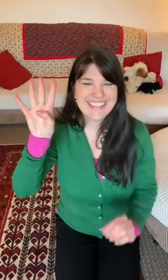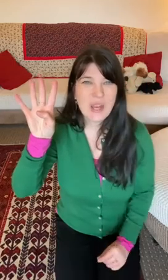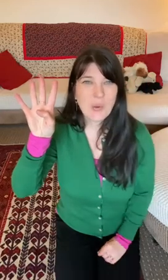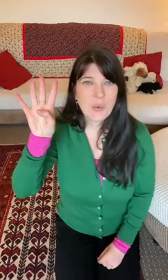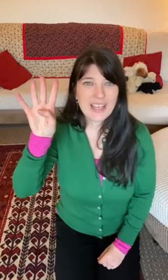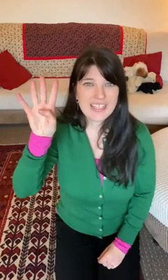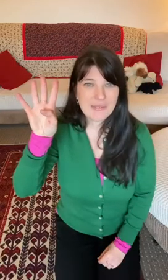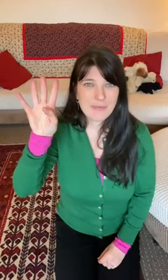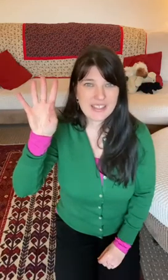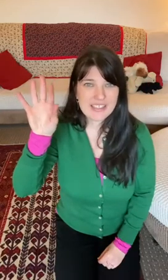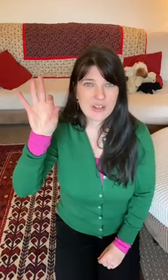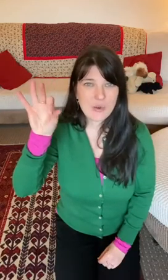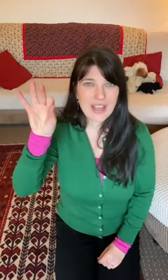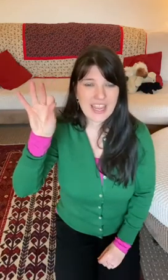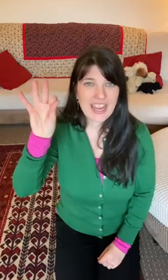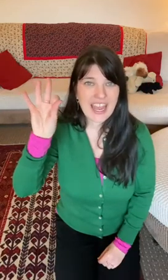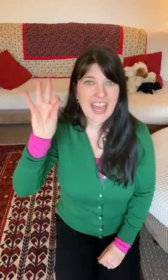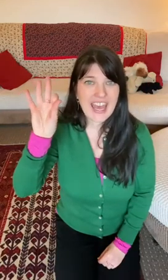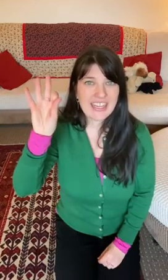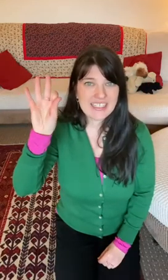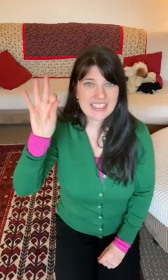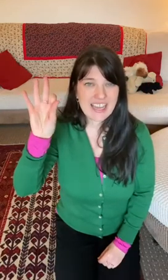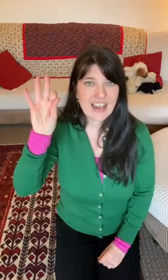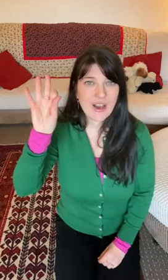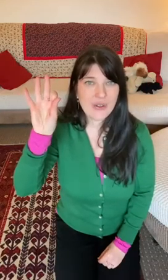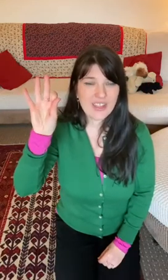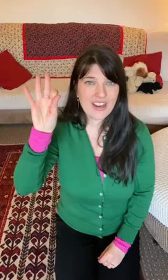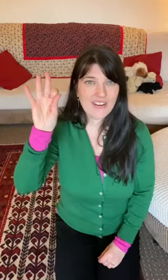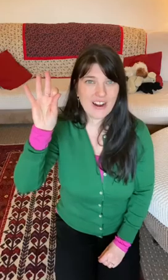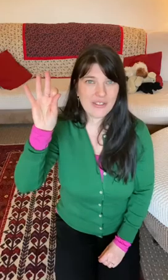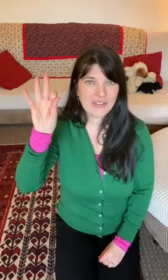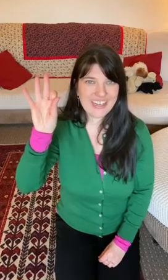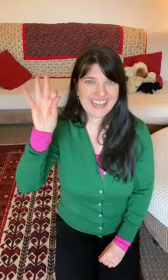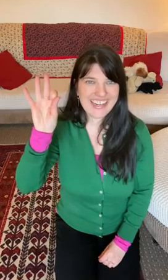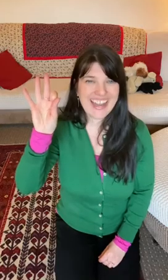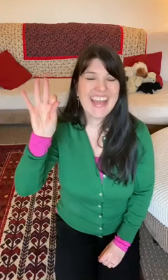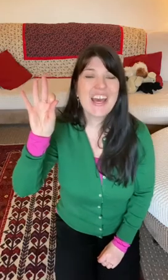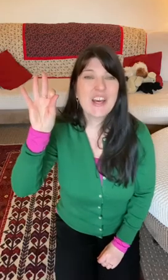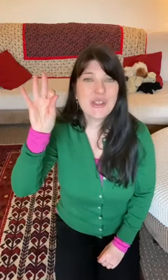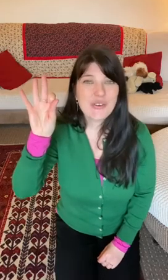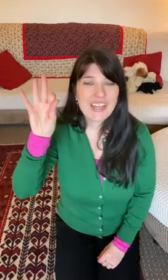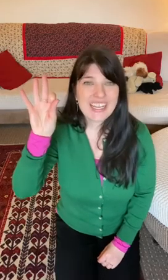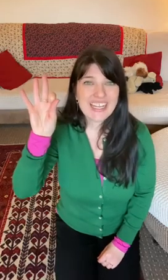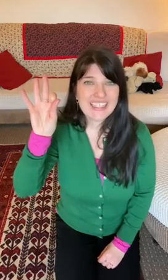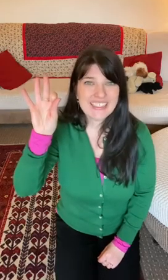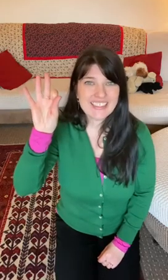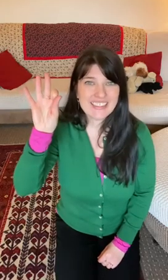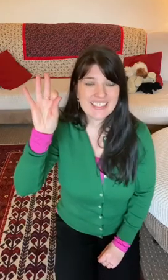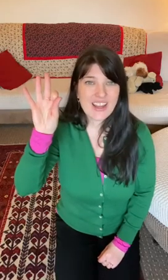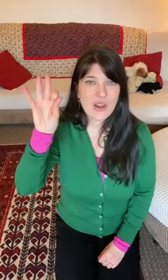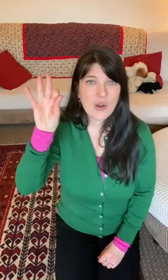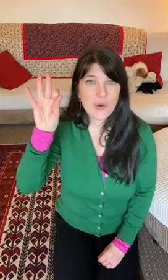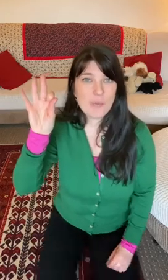One melts away and now there are three. Three little snowmen